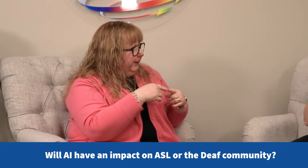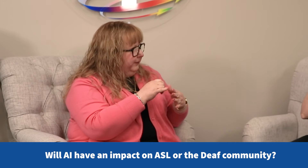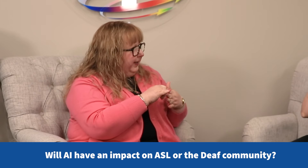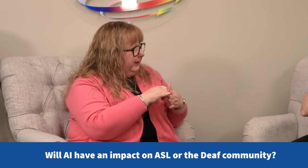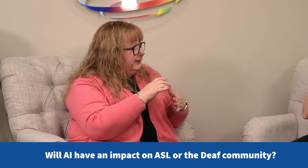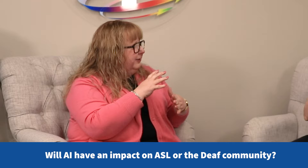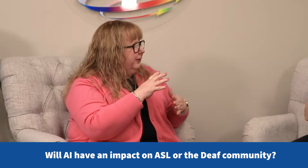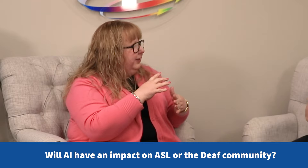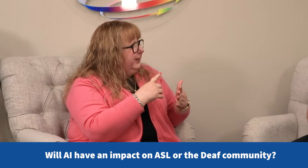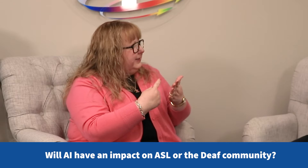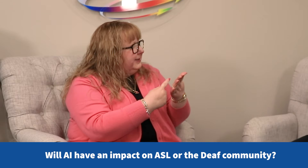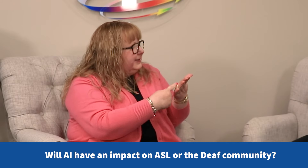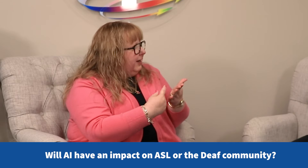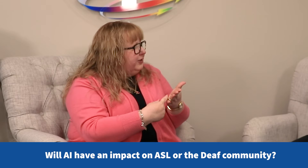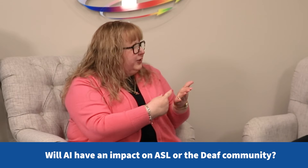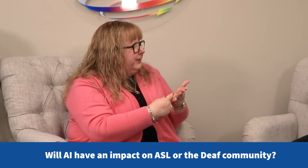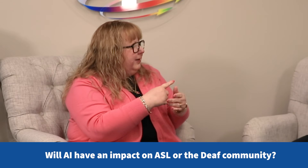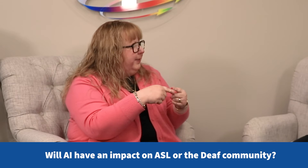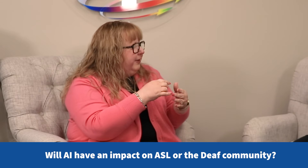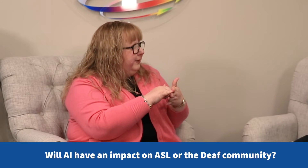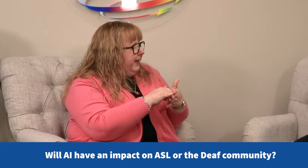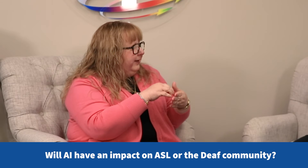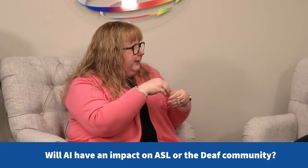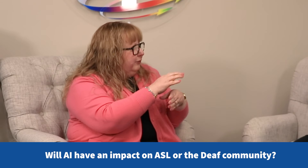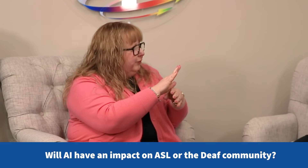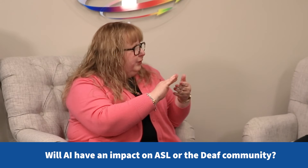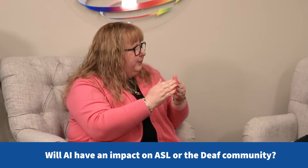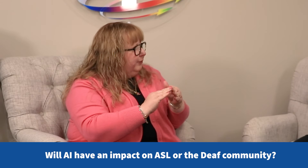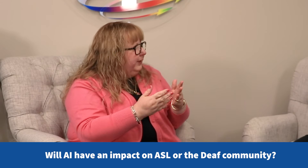about that? Is there discussion about that in your community?